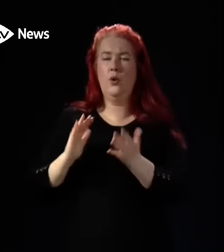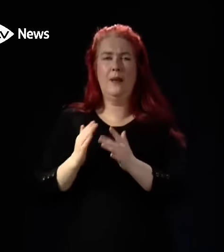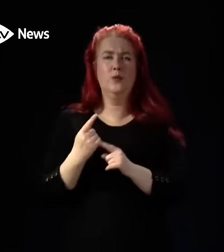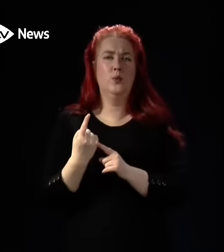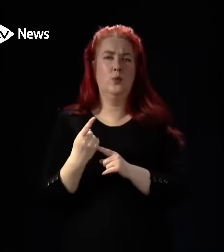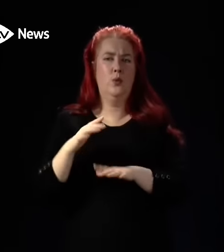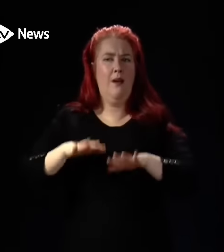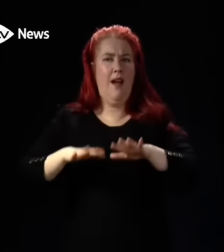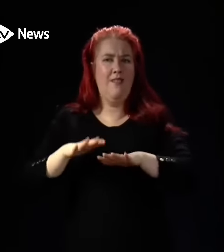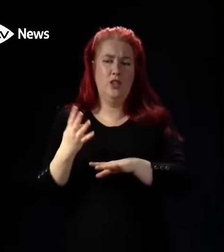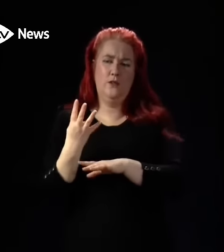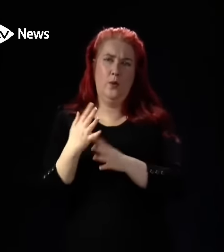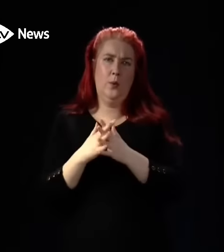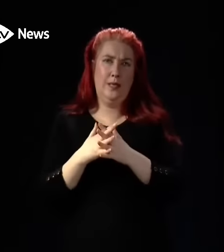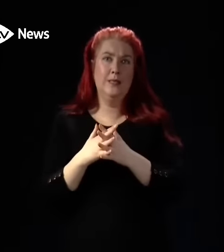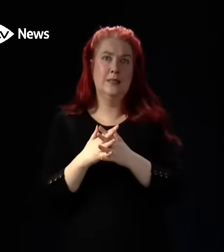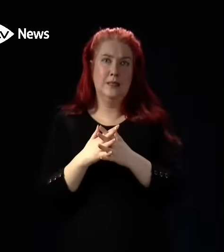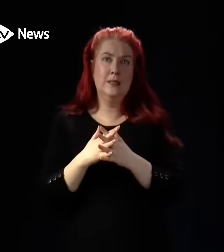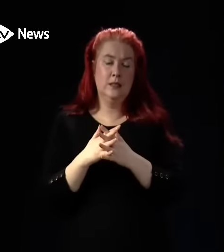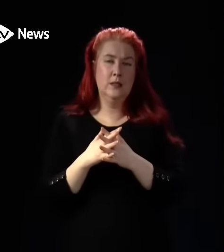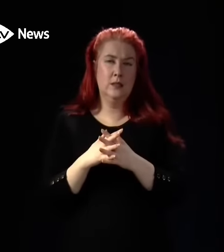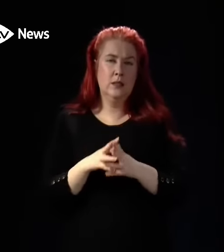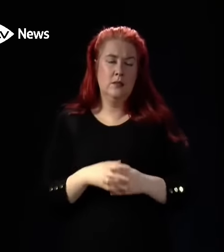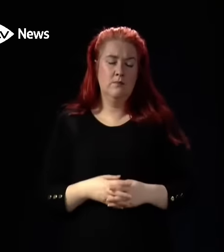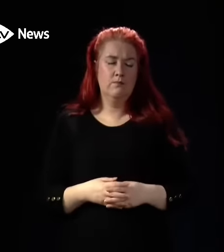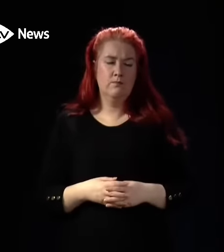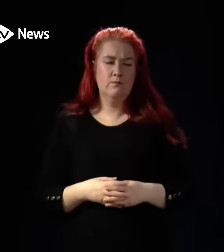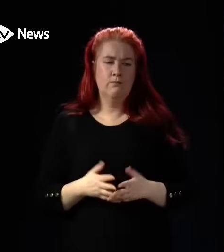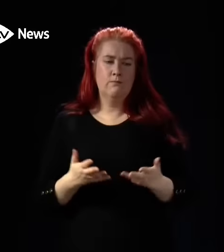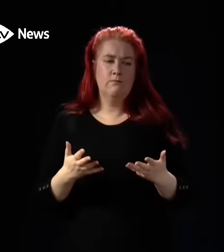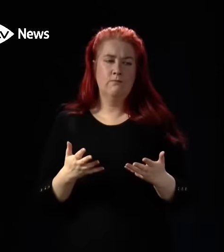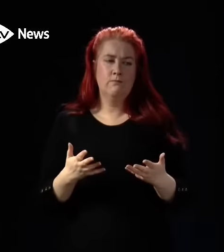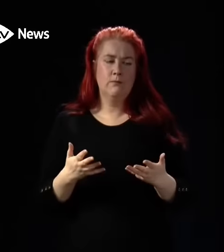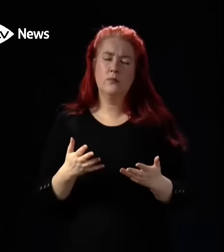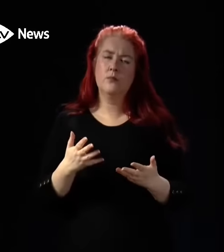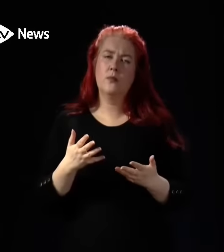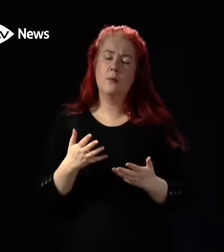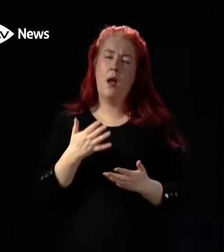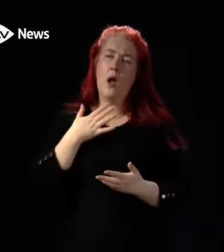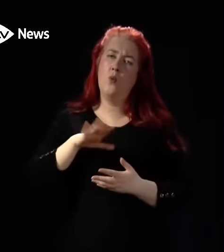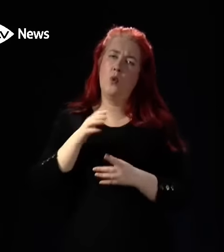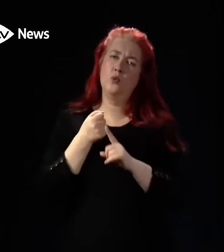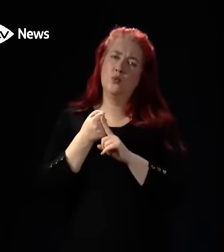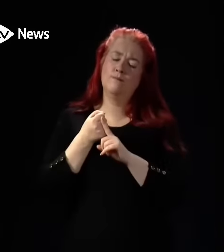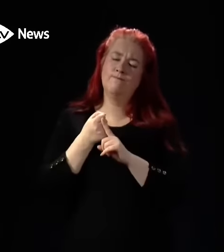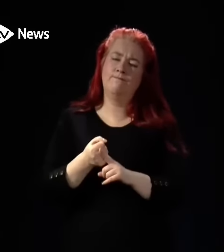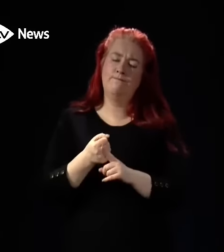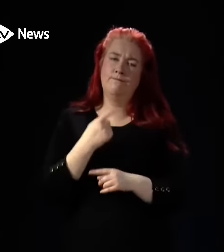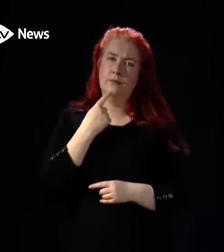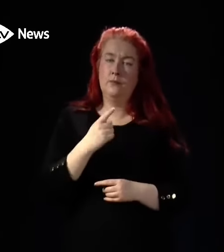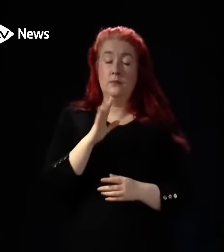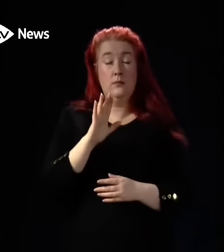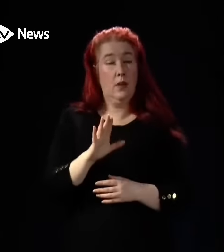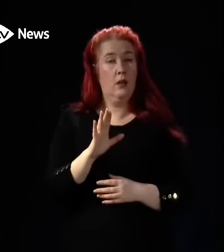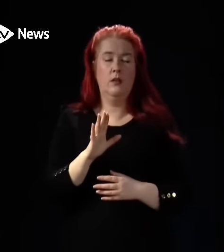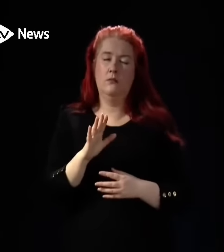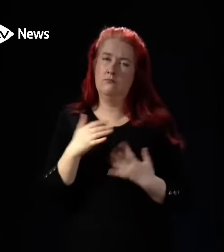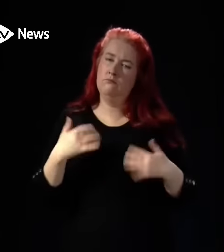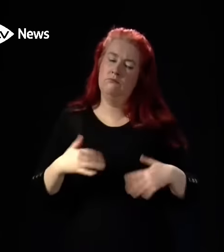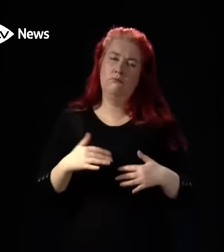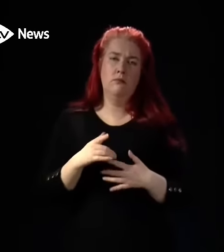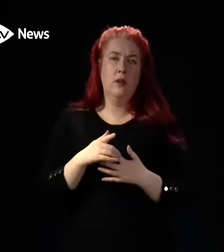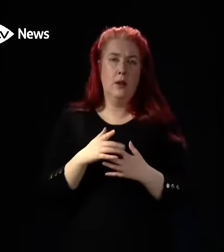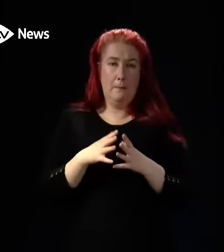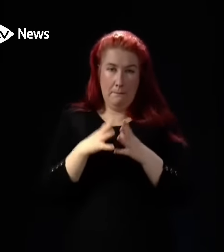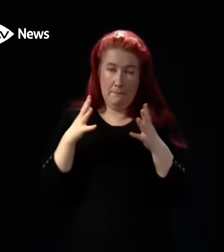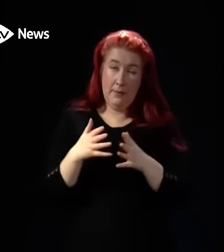last four-week period. I want to stress at this point though the massive contribution that